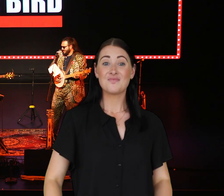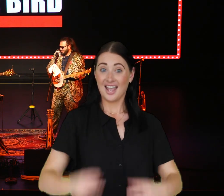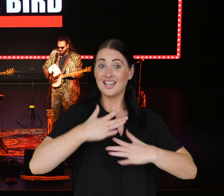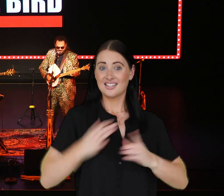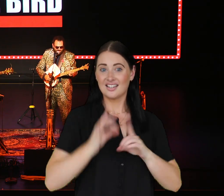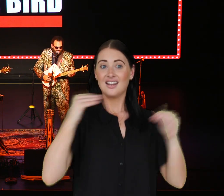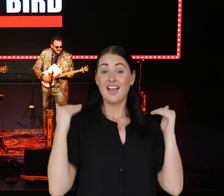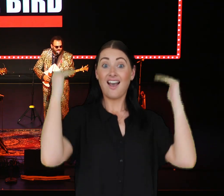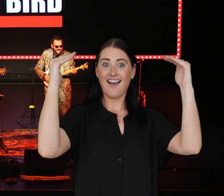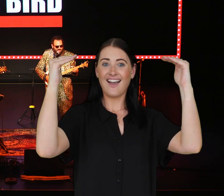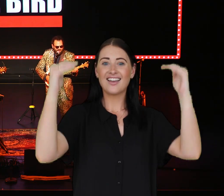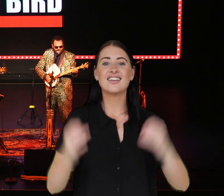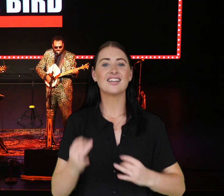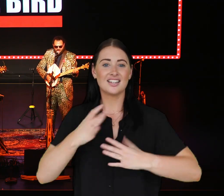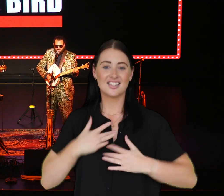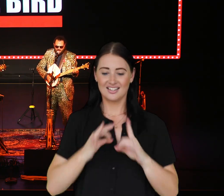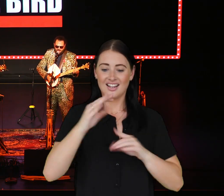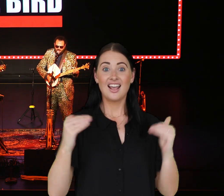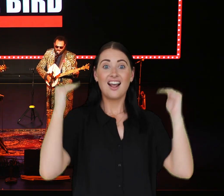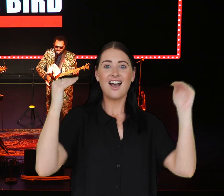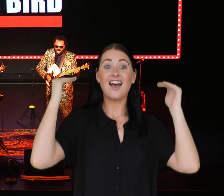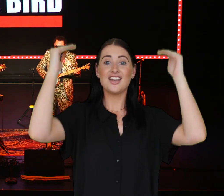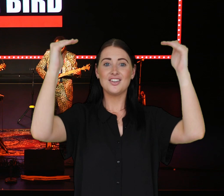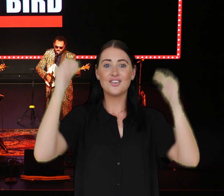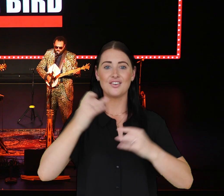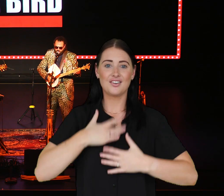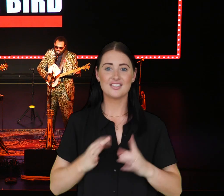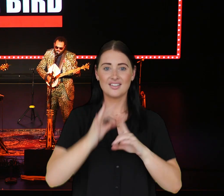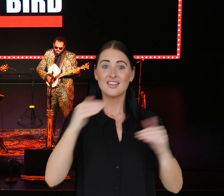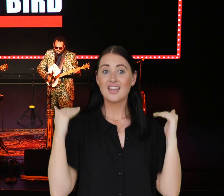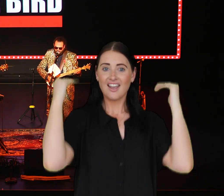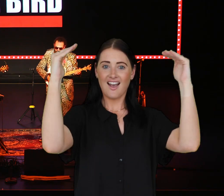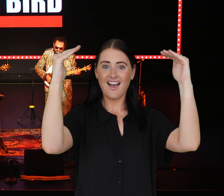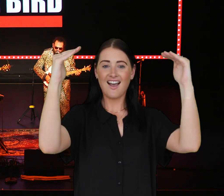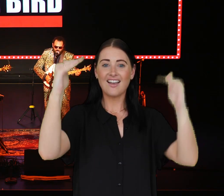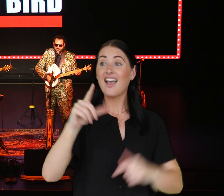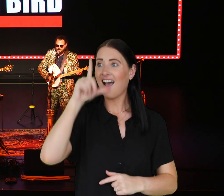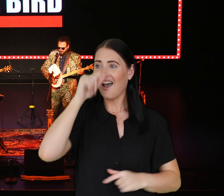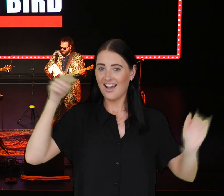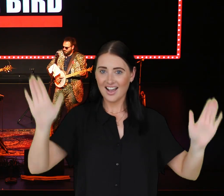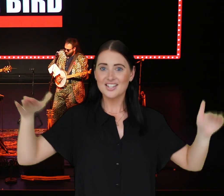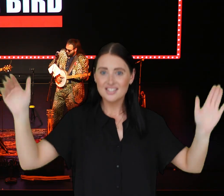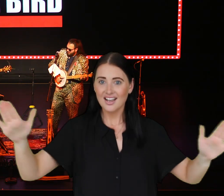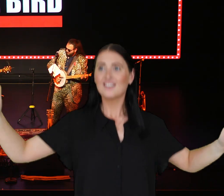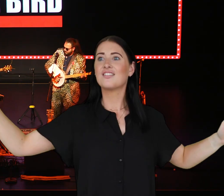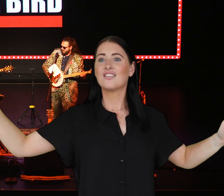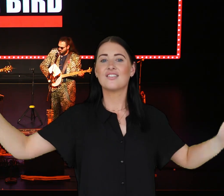Taking it high Taking it higher Taking it higher Taking high as we can fly